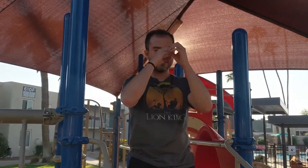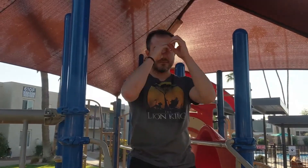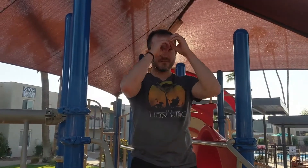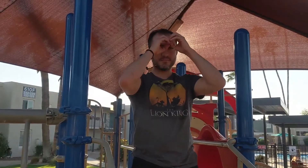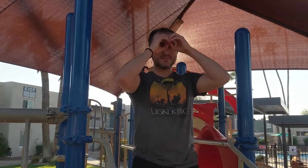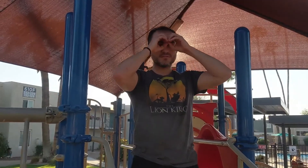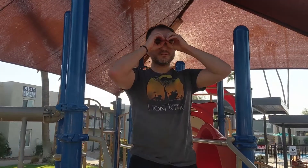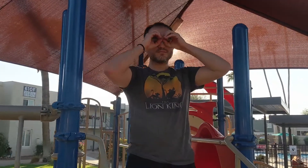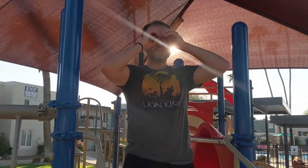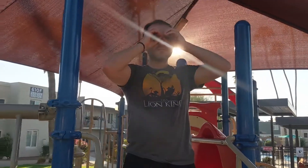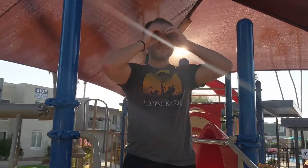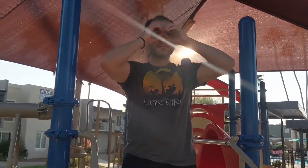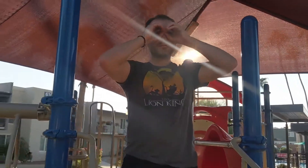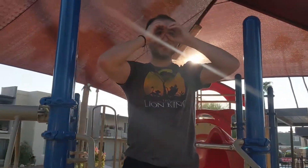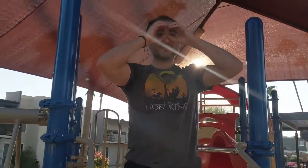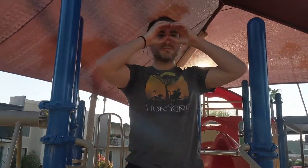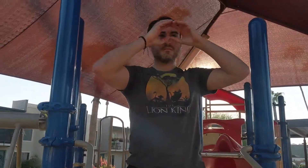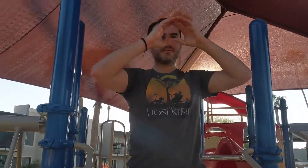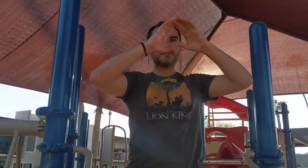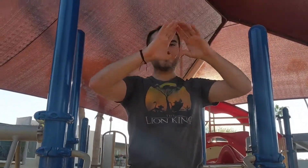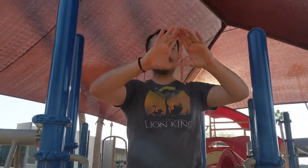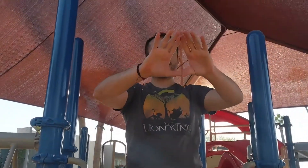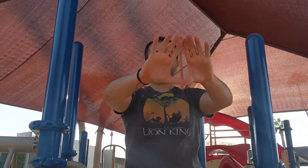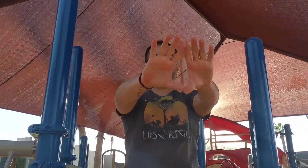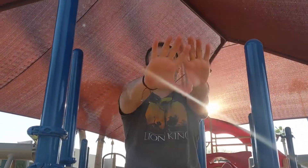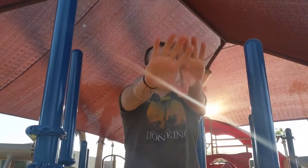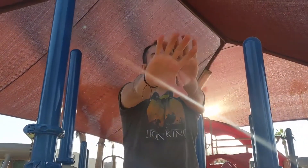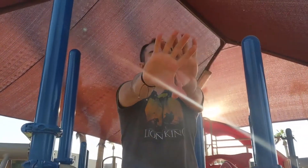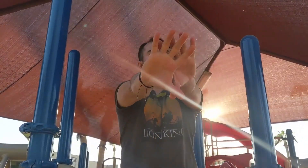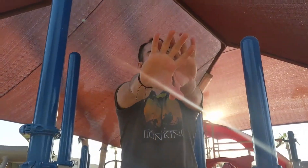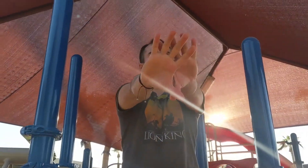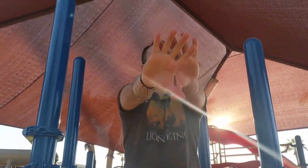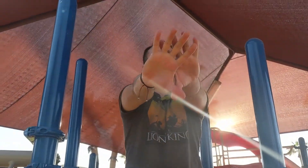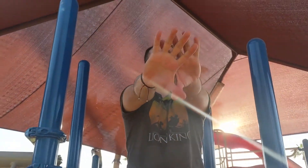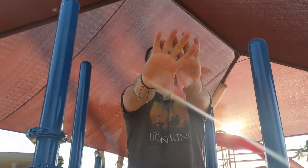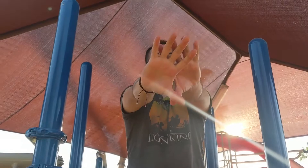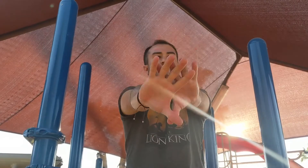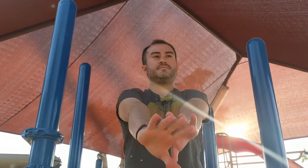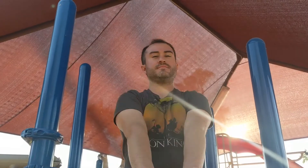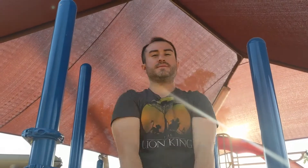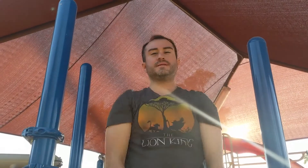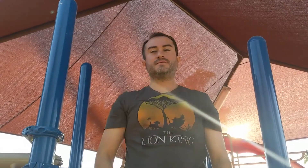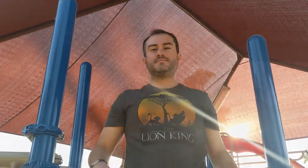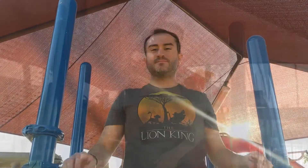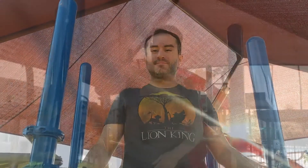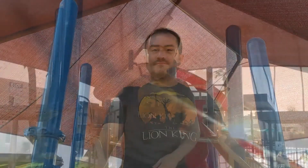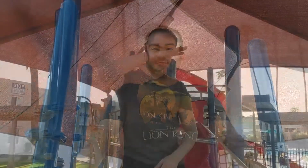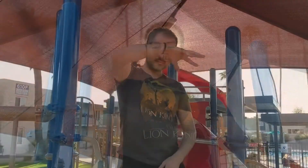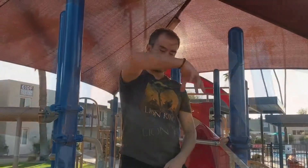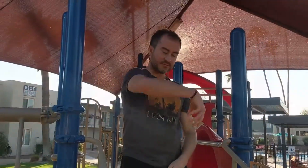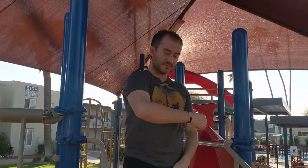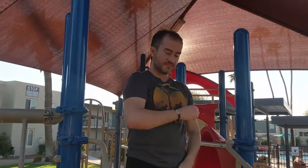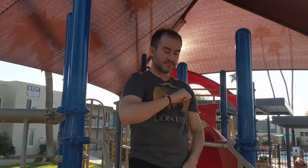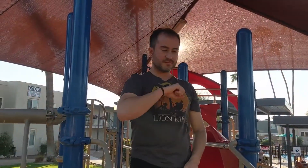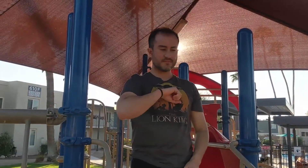experiences matter and that day existence matters that we are not lucky but deserving